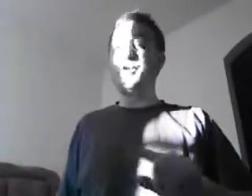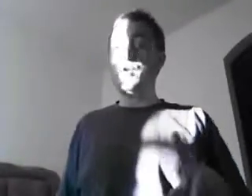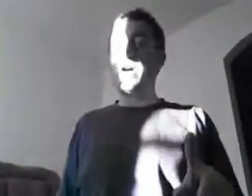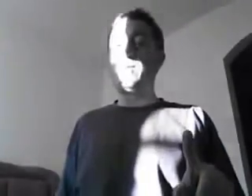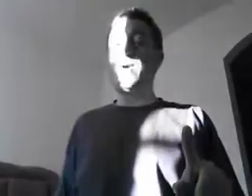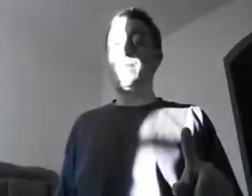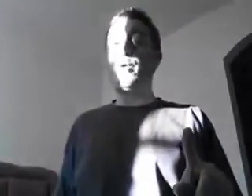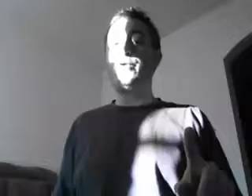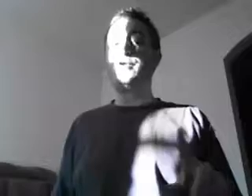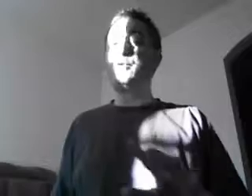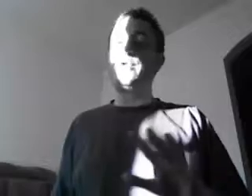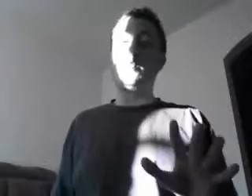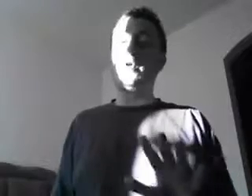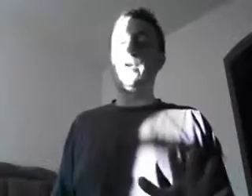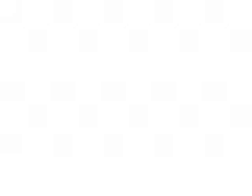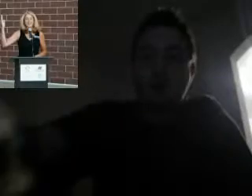knew about the bipolar disorder, they wouldn't have.